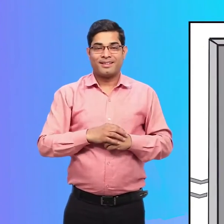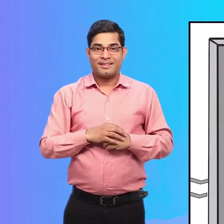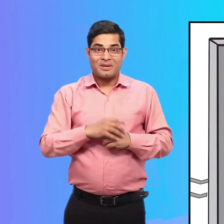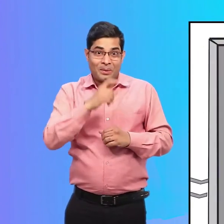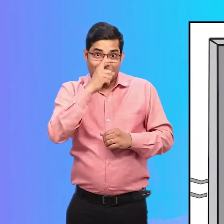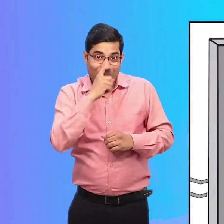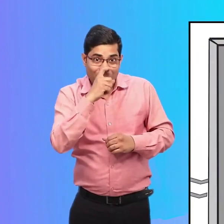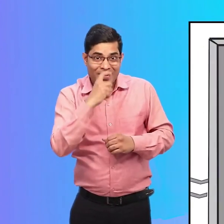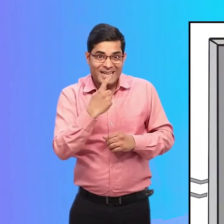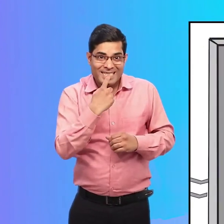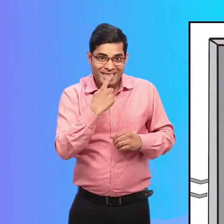sign boards are visible.